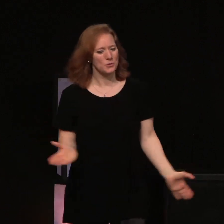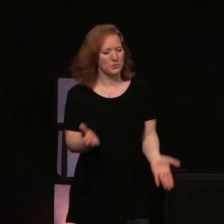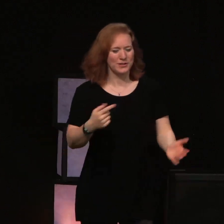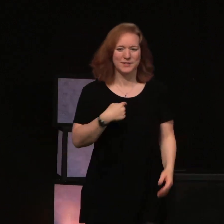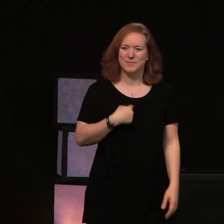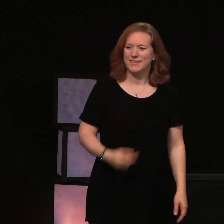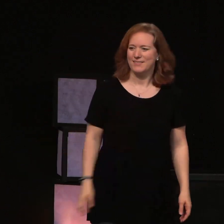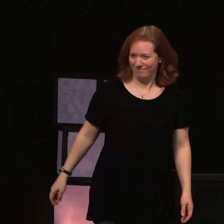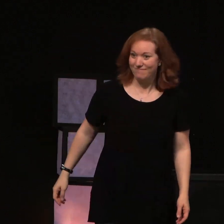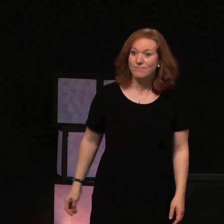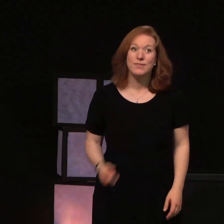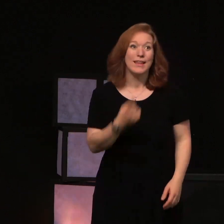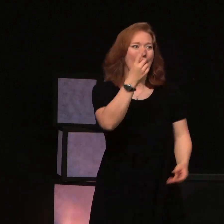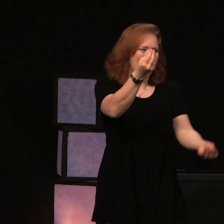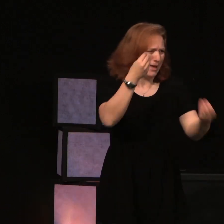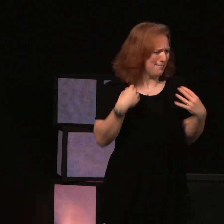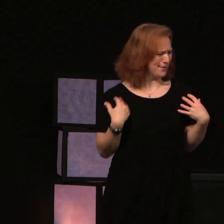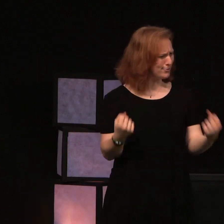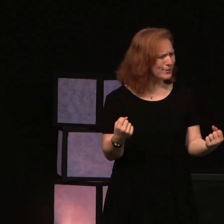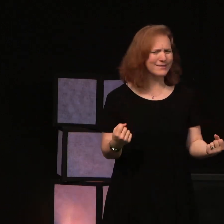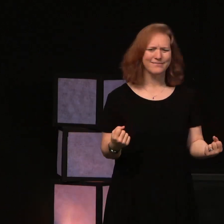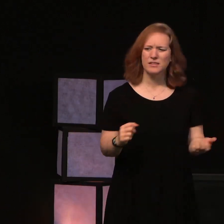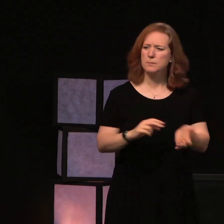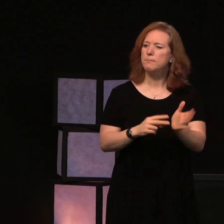He gives strength. That means